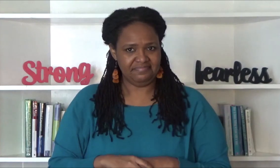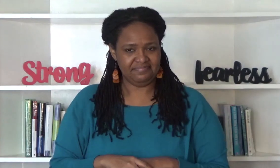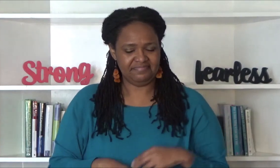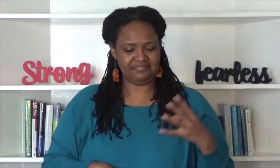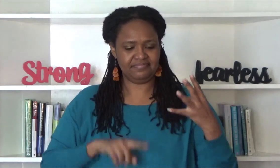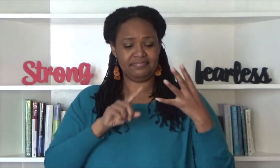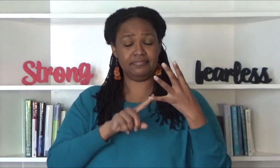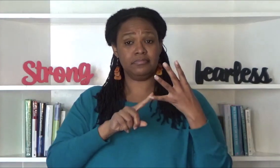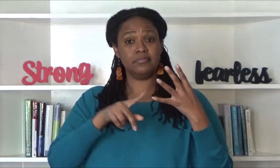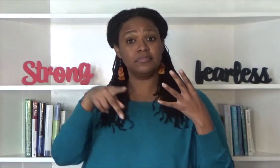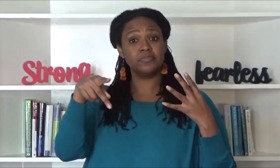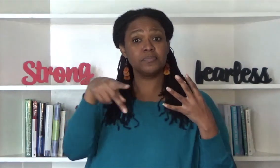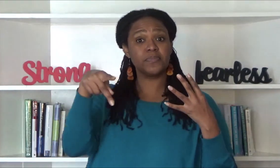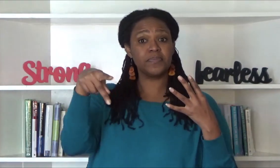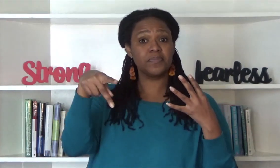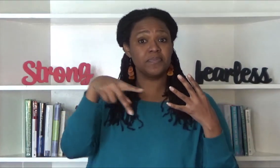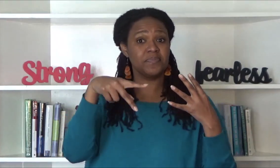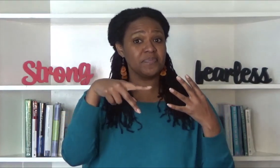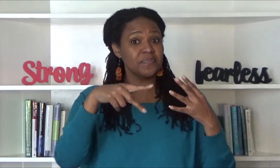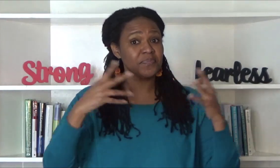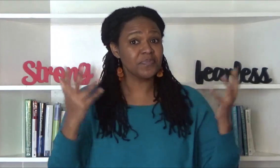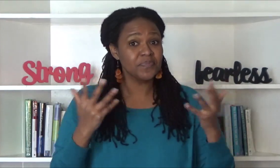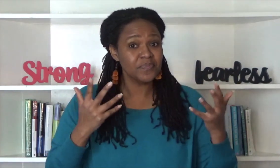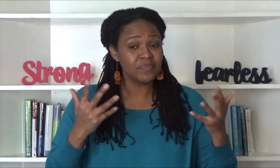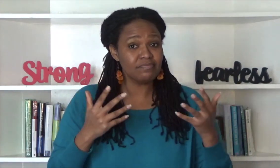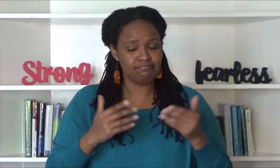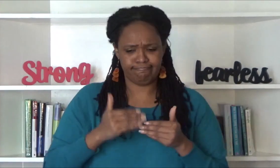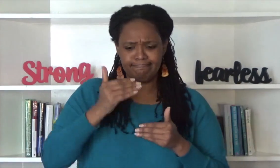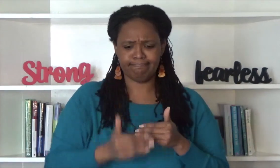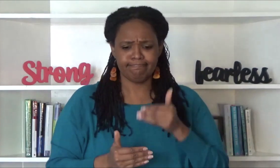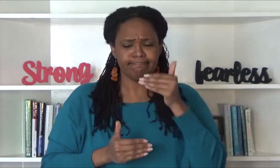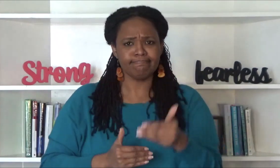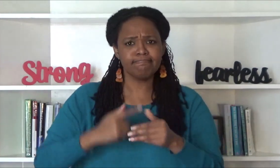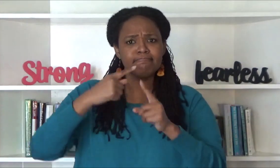and p and is to proceed positively